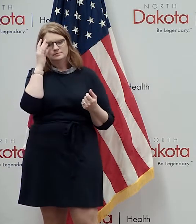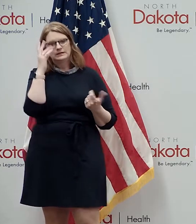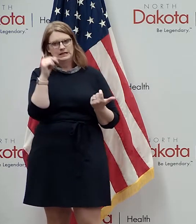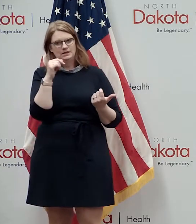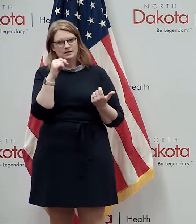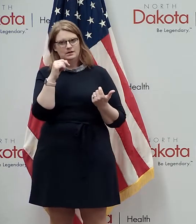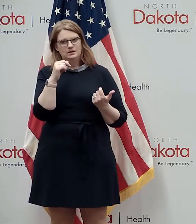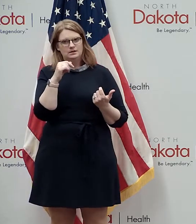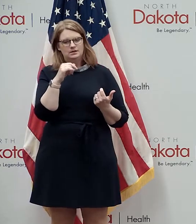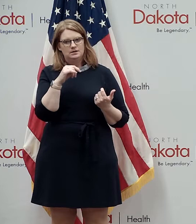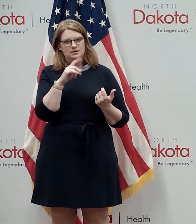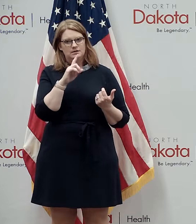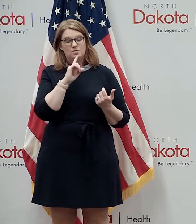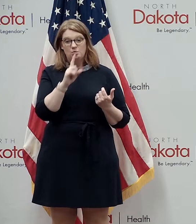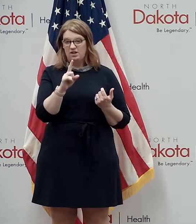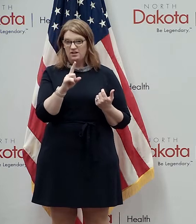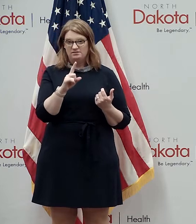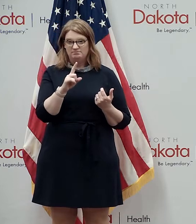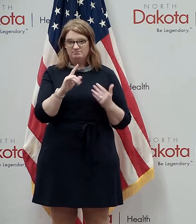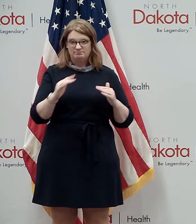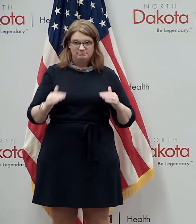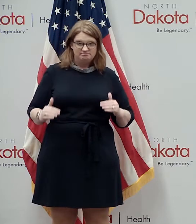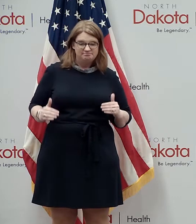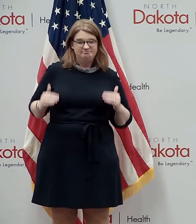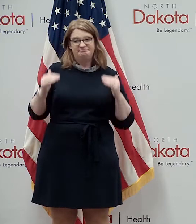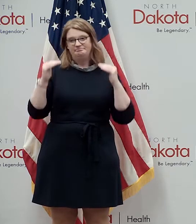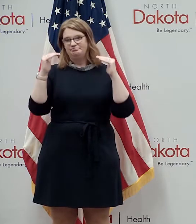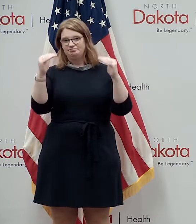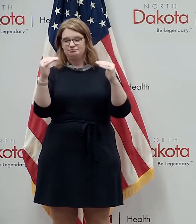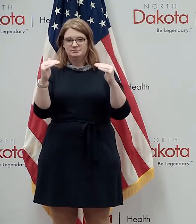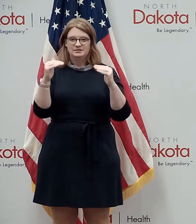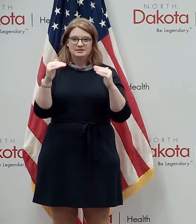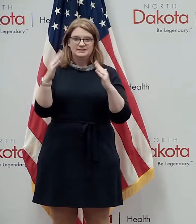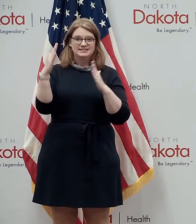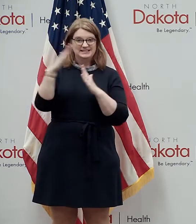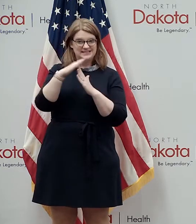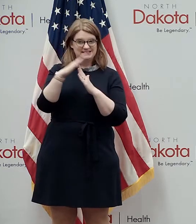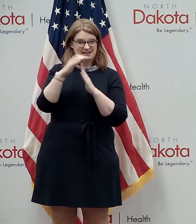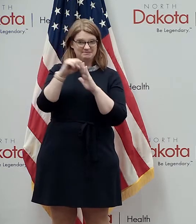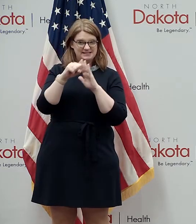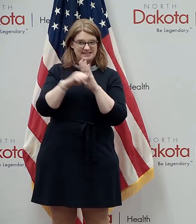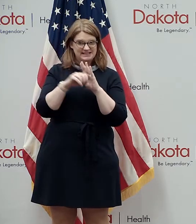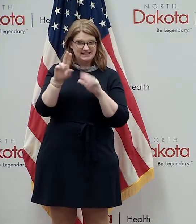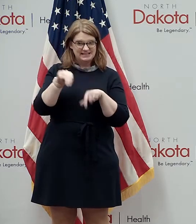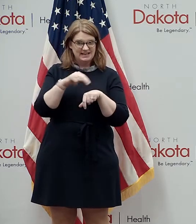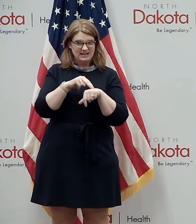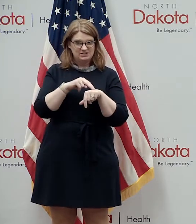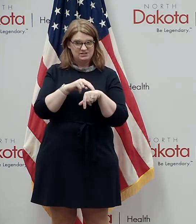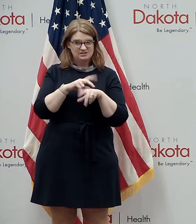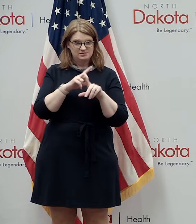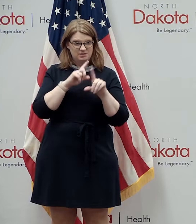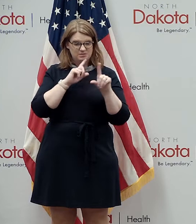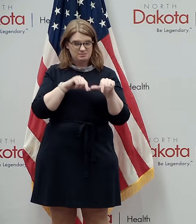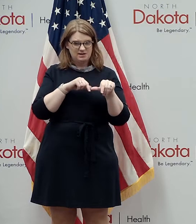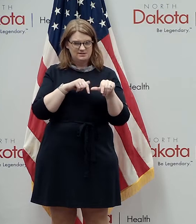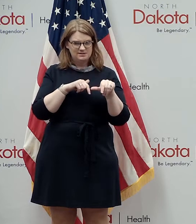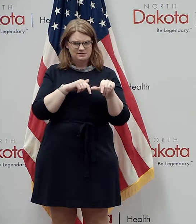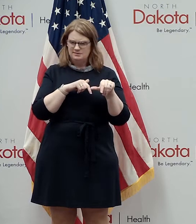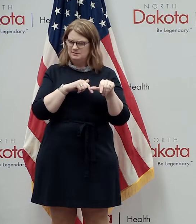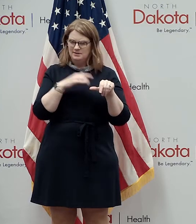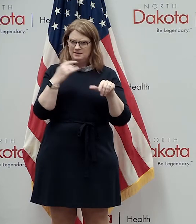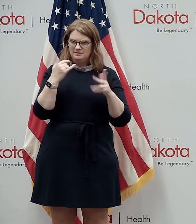today we would not have risen to be among the top states in the nation in our pandemic response without the incredible